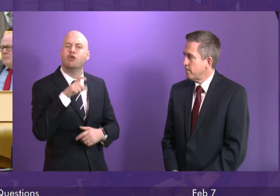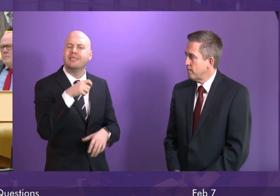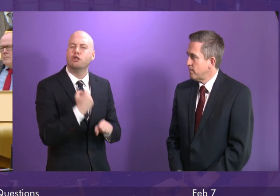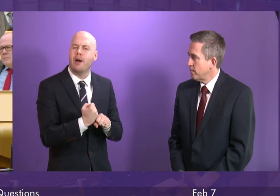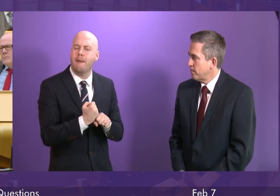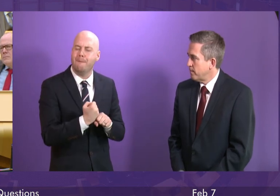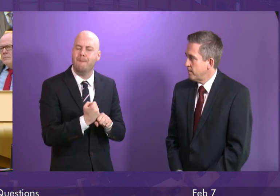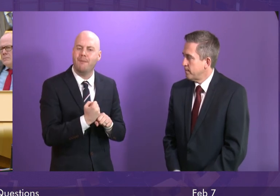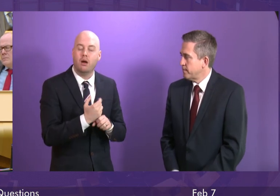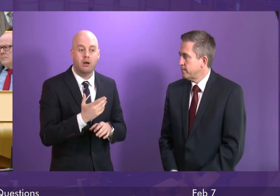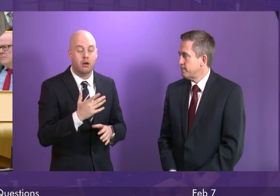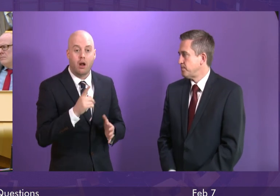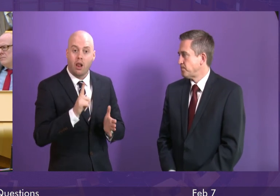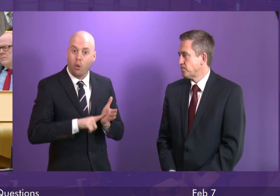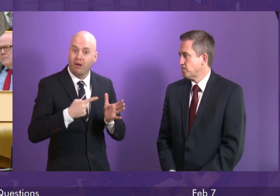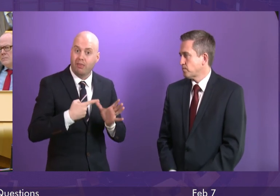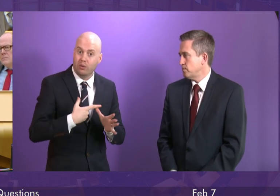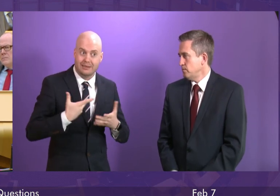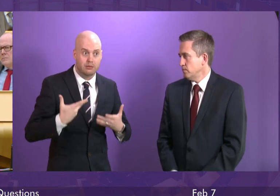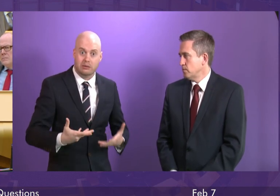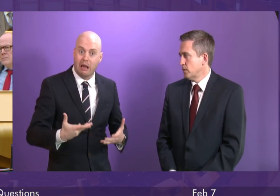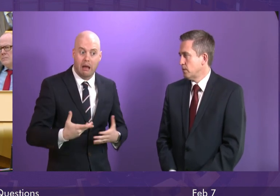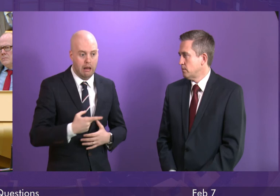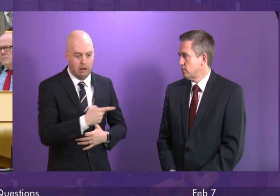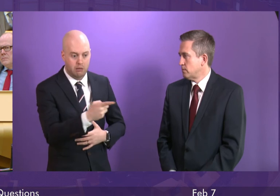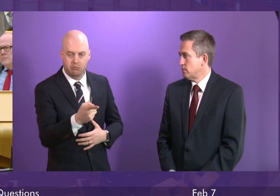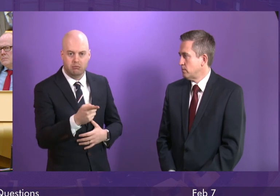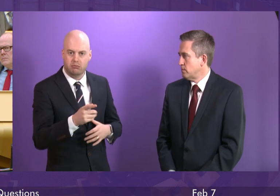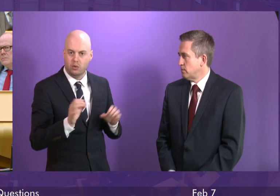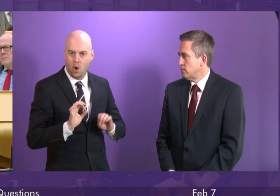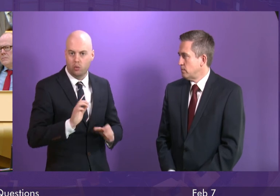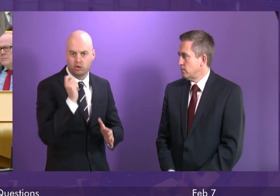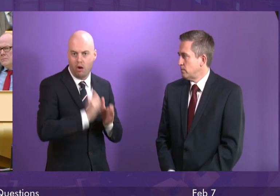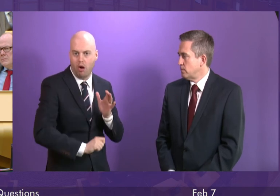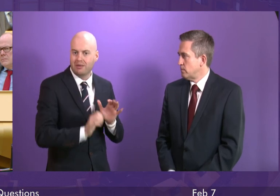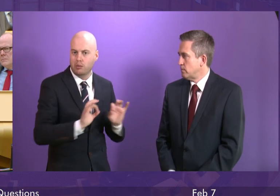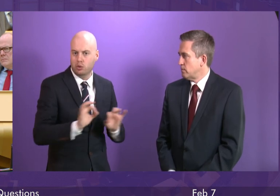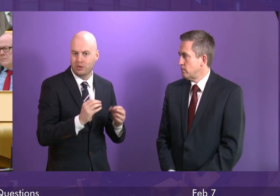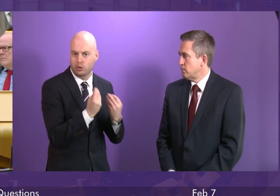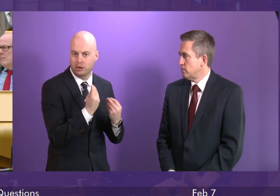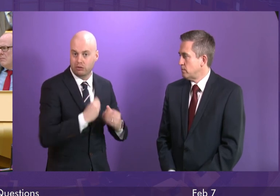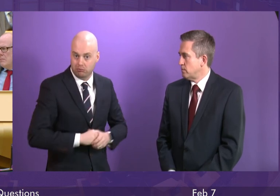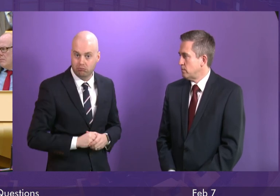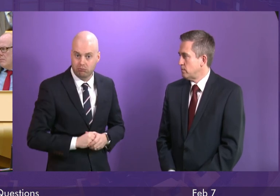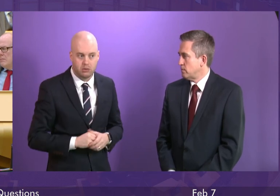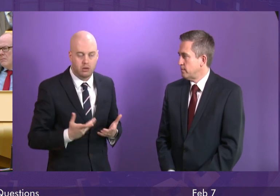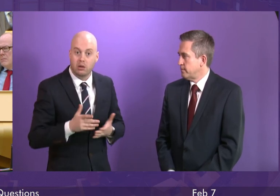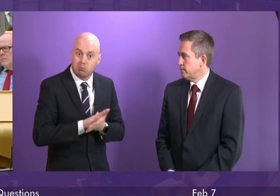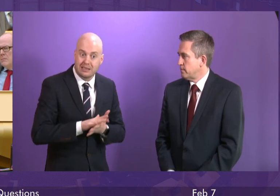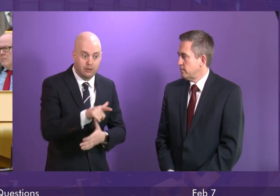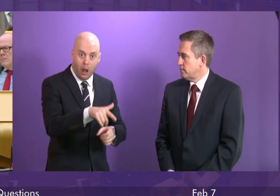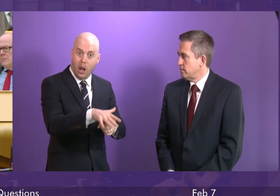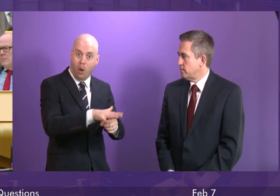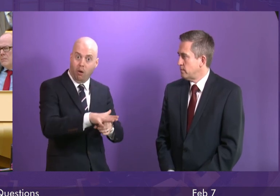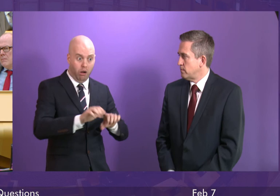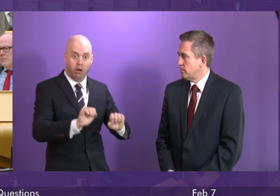Scotland, a number of them, do not exercise any charge or apply any charge for music tuition so there are choices that are made at local level